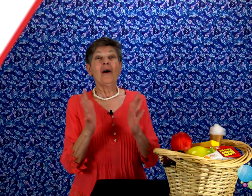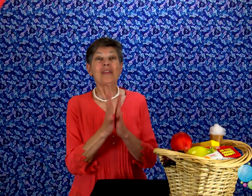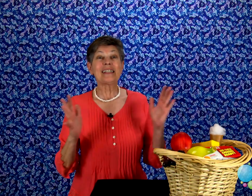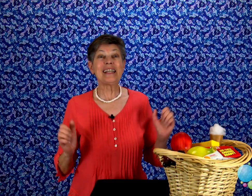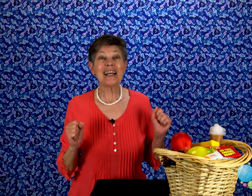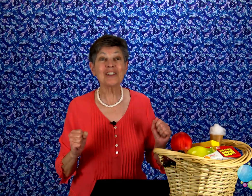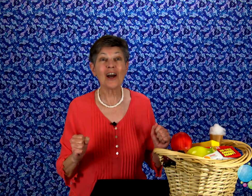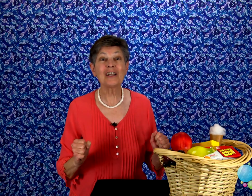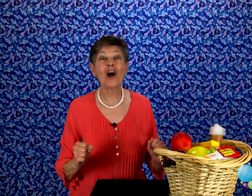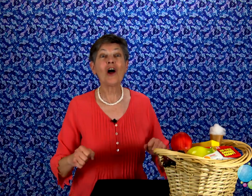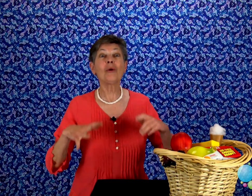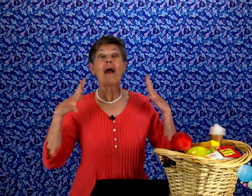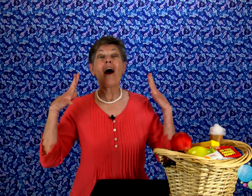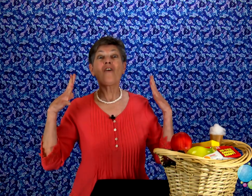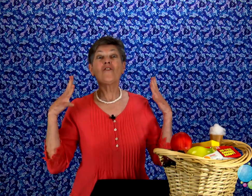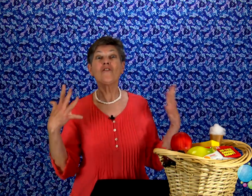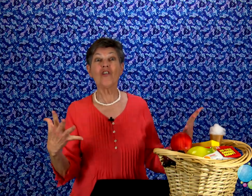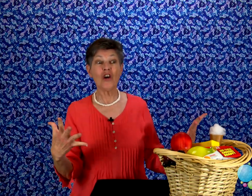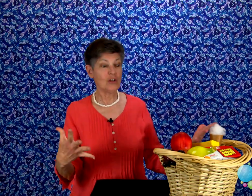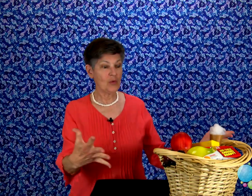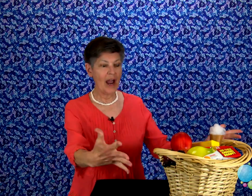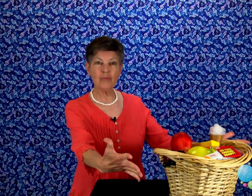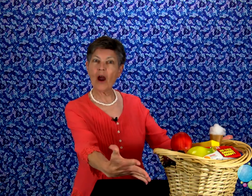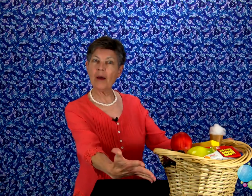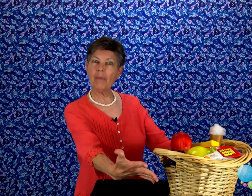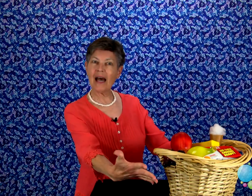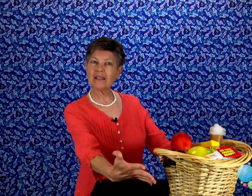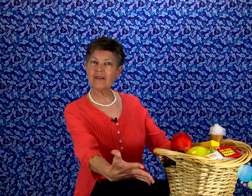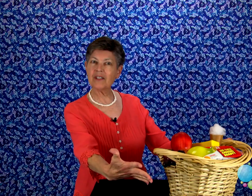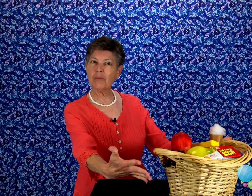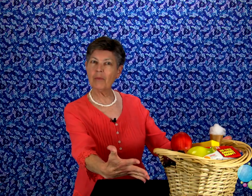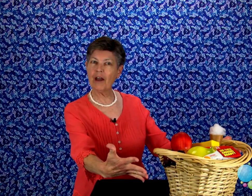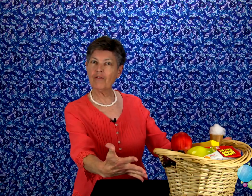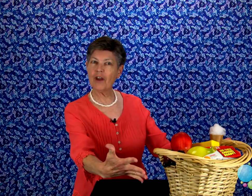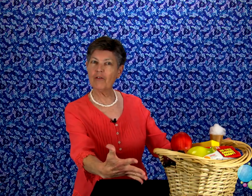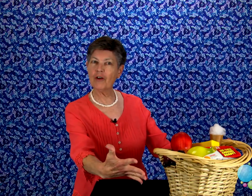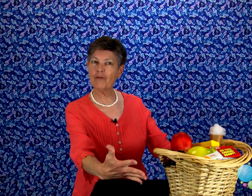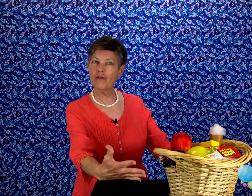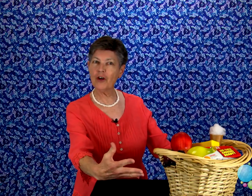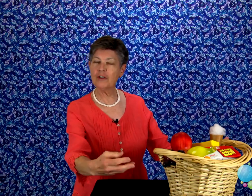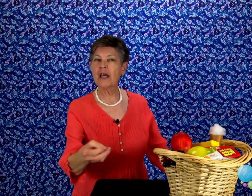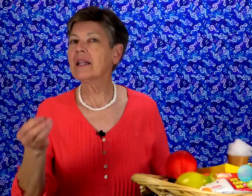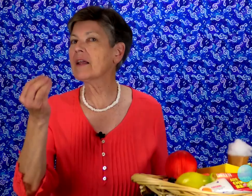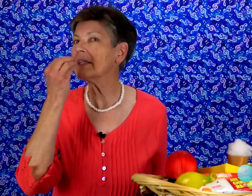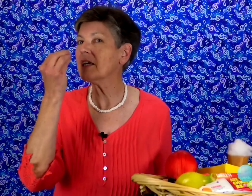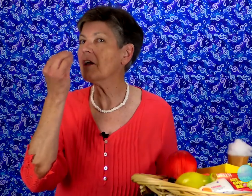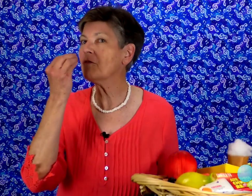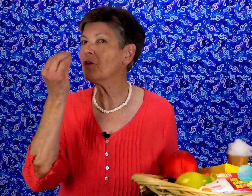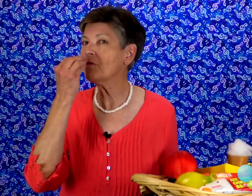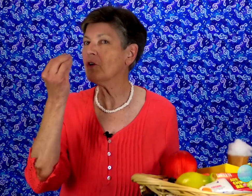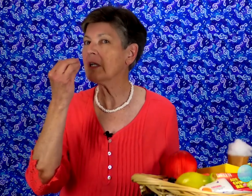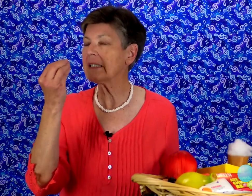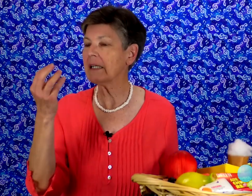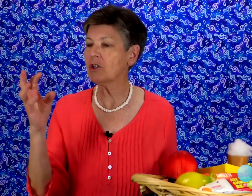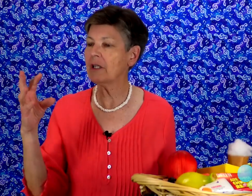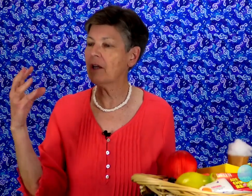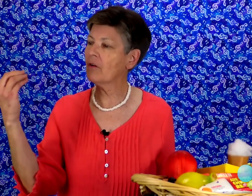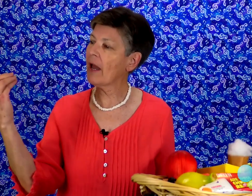This next song is all about food. So I brought a basket of some of my favorite foods. Now the sign for food is this. You take your